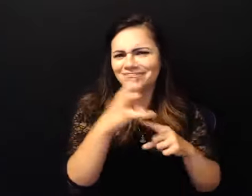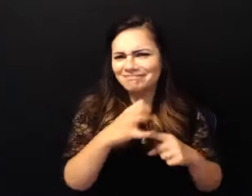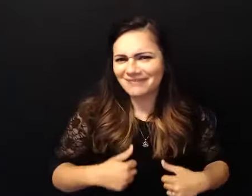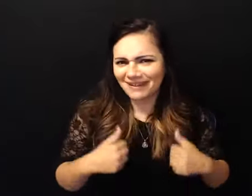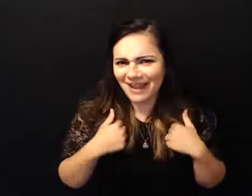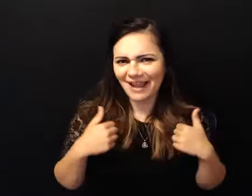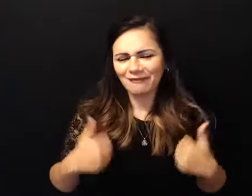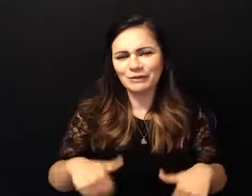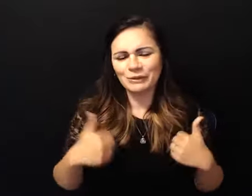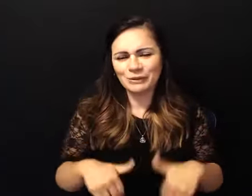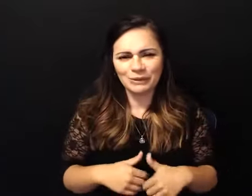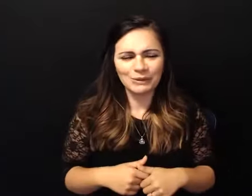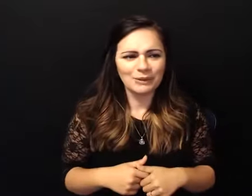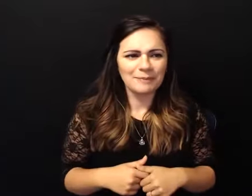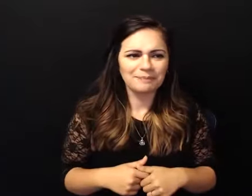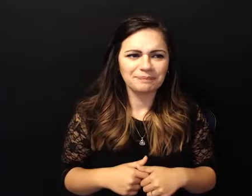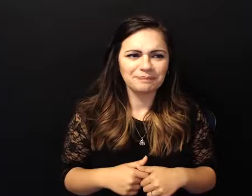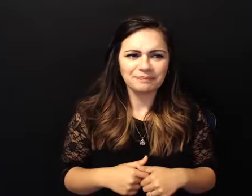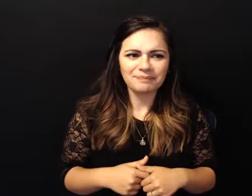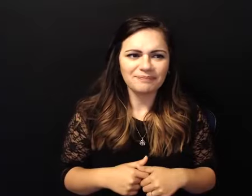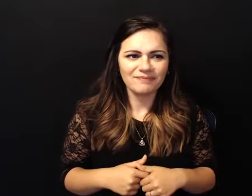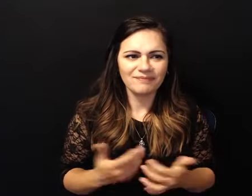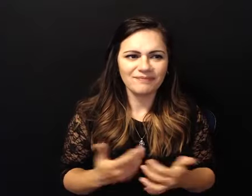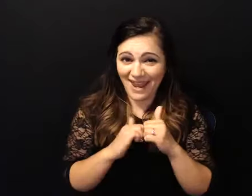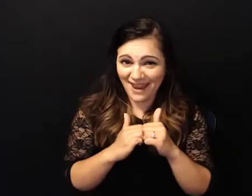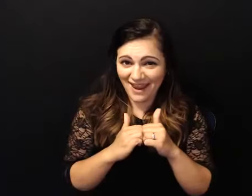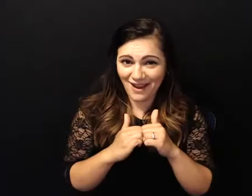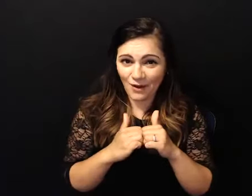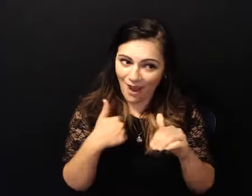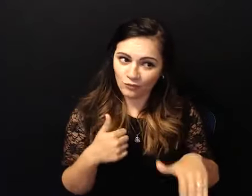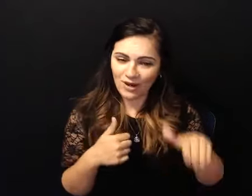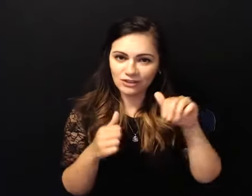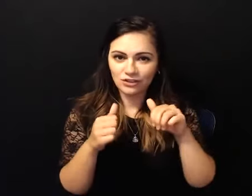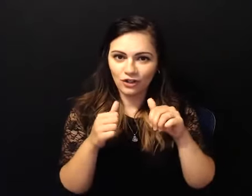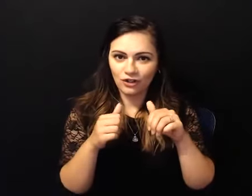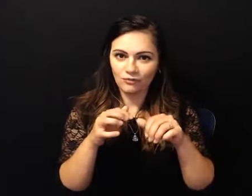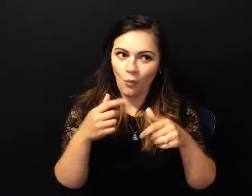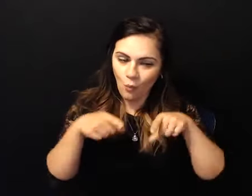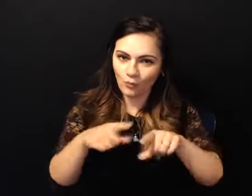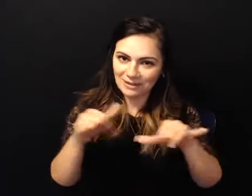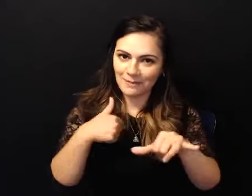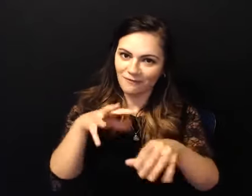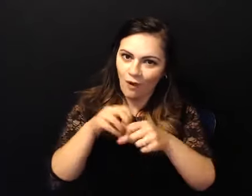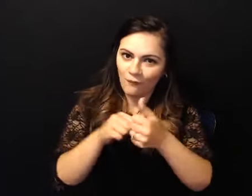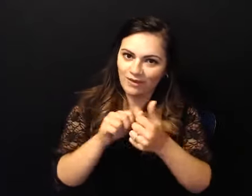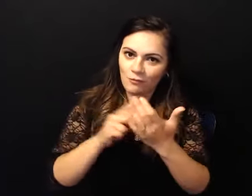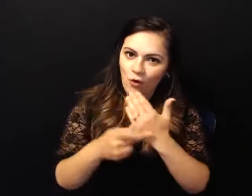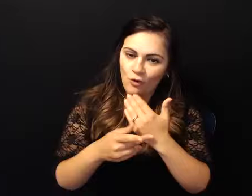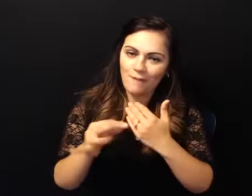raising her up in a program of recovery uh the gifts that you have given me i've been able to take home and give to my family you know